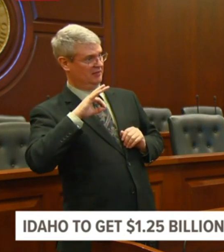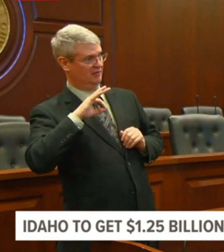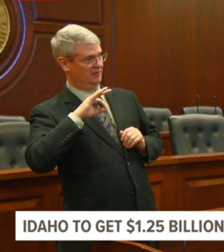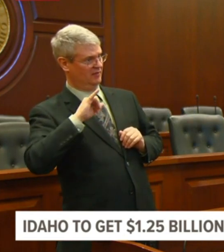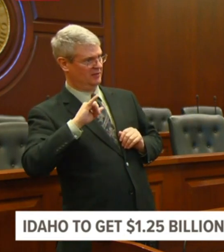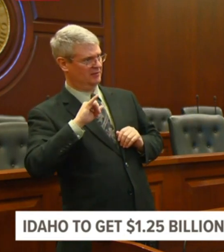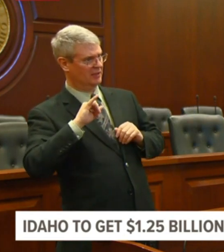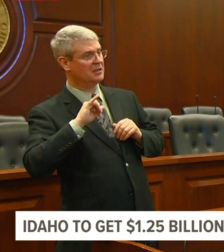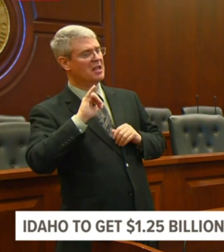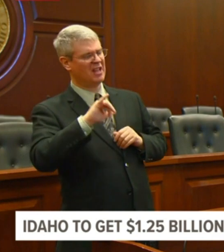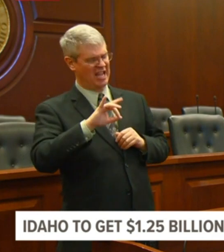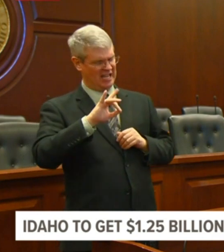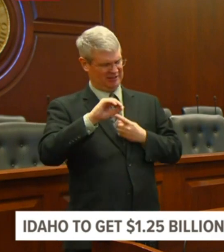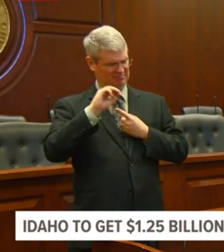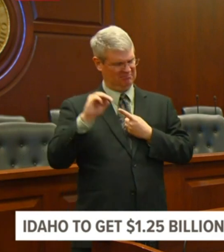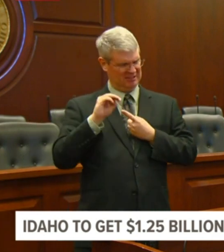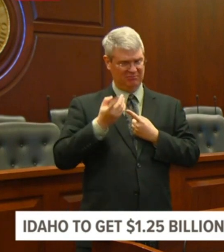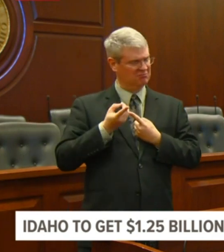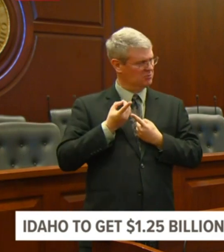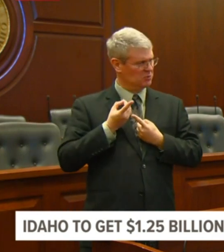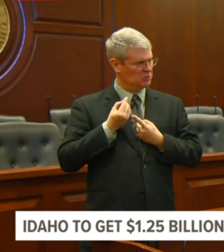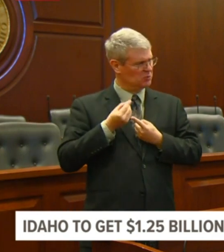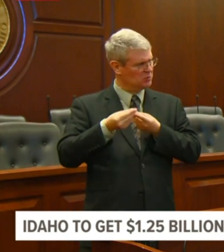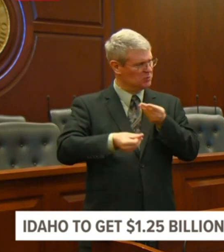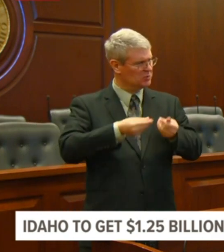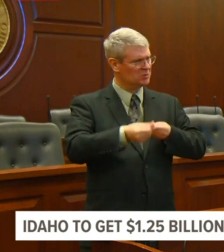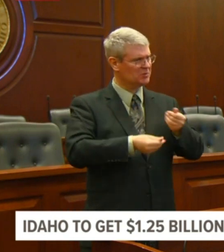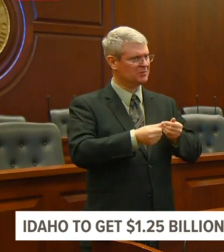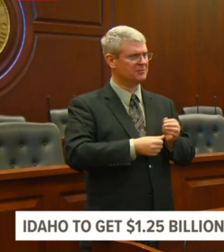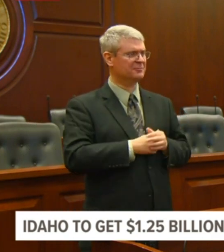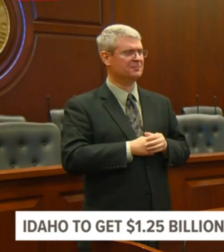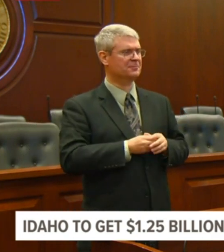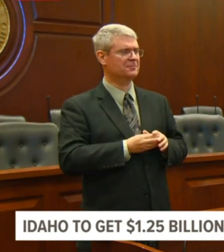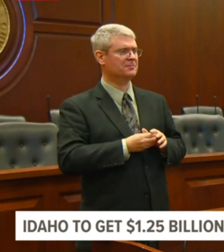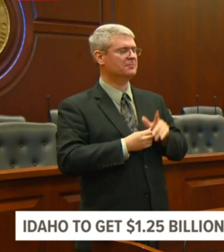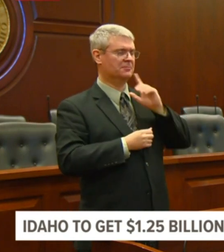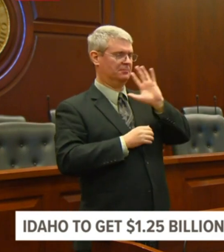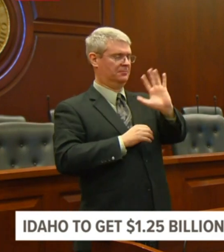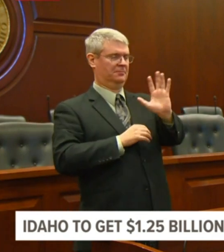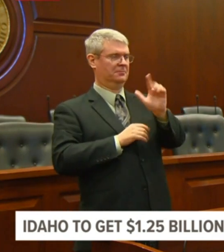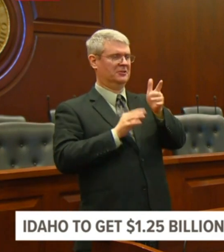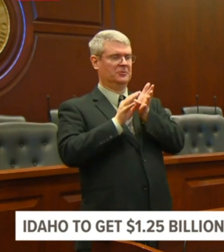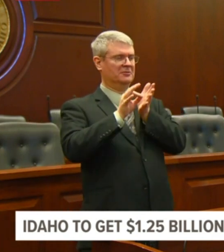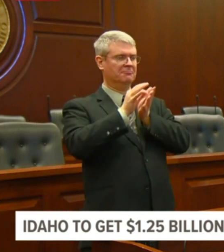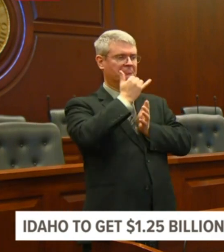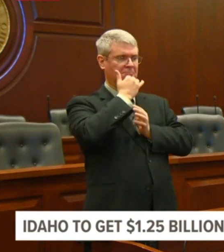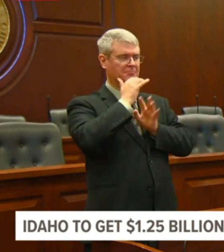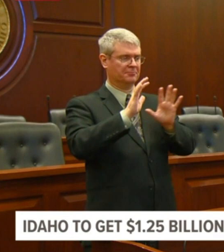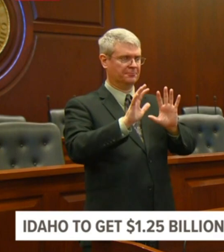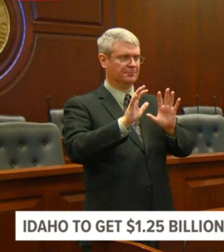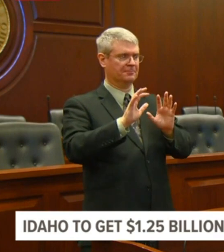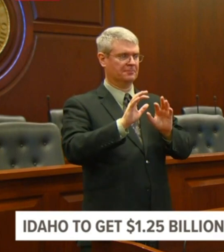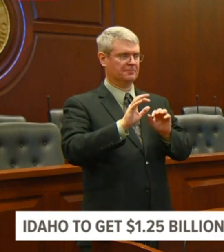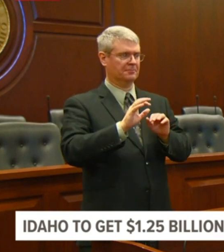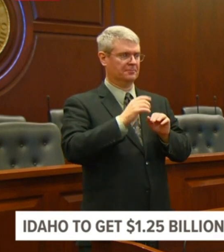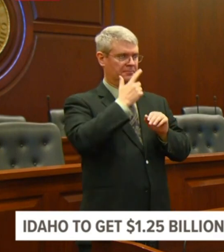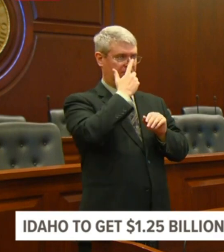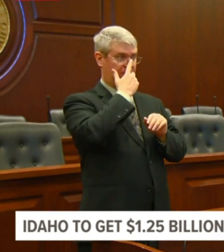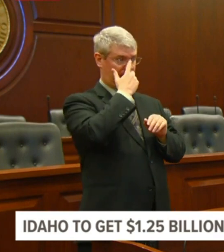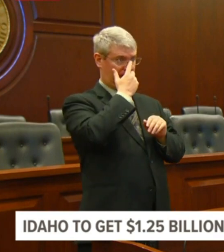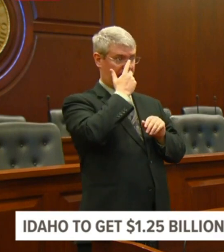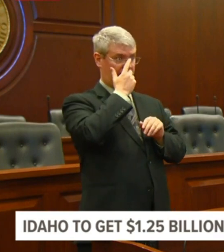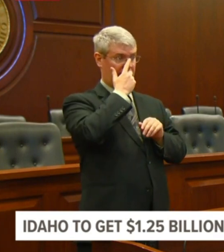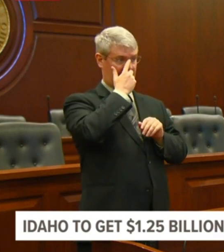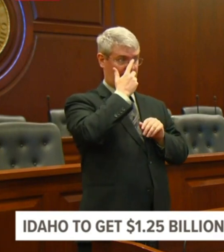Well, the $30 million, there's two different $40 million pots. One of them is just to make up for the loss of tax revenue that we